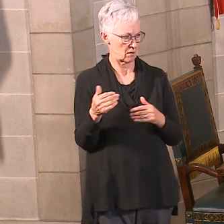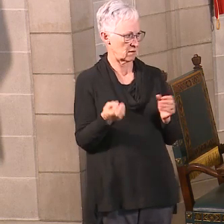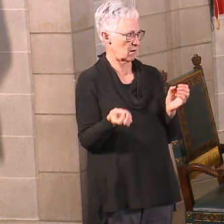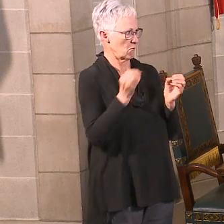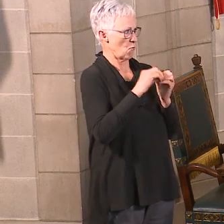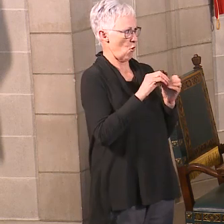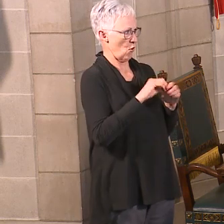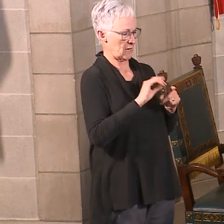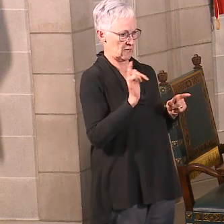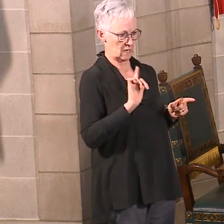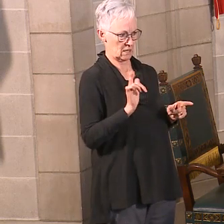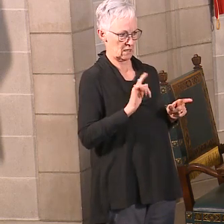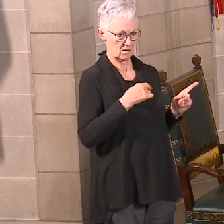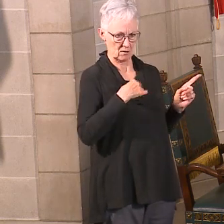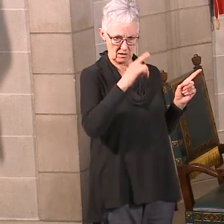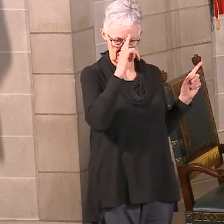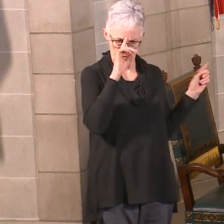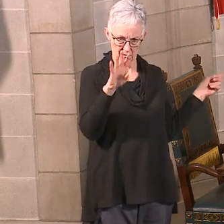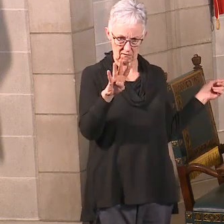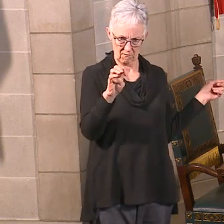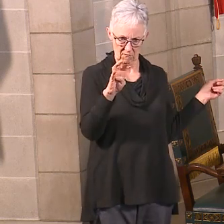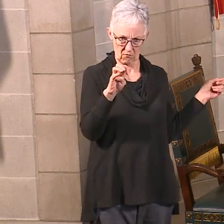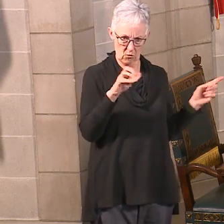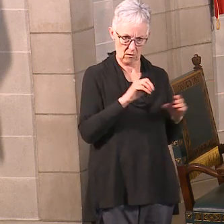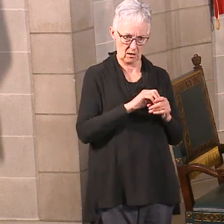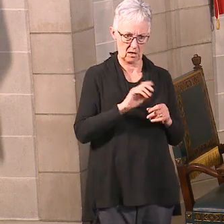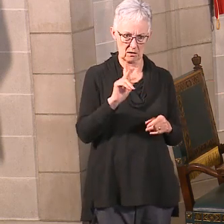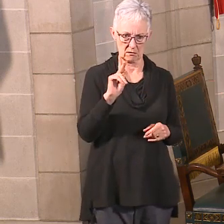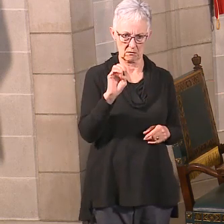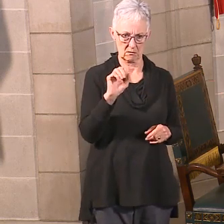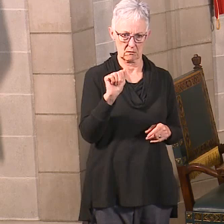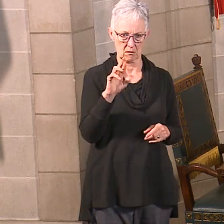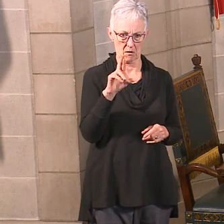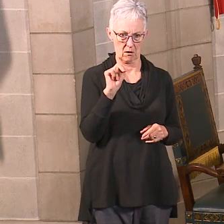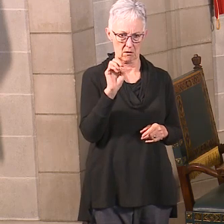more, I think there's 400 in Kearney when that's necessary.